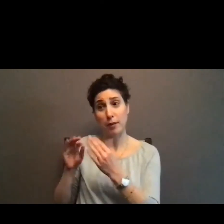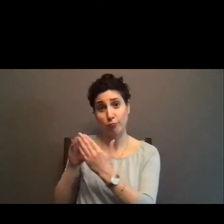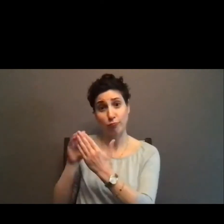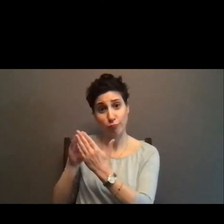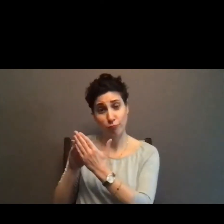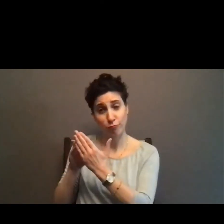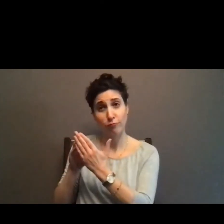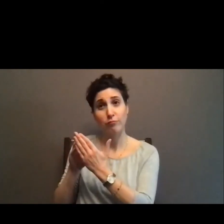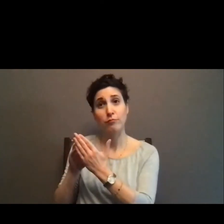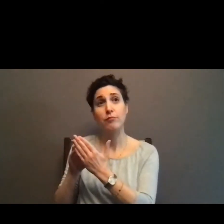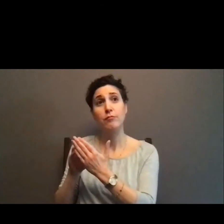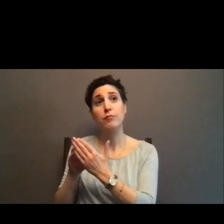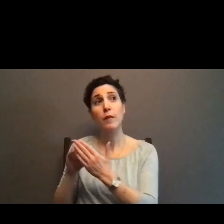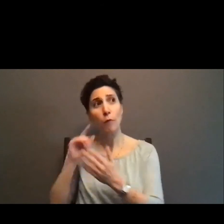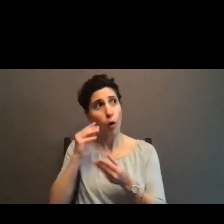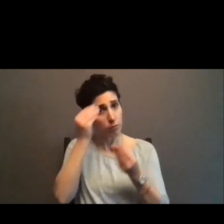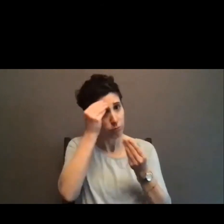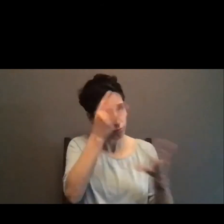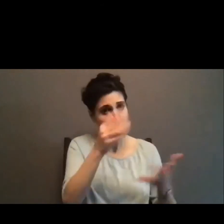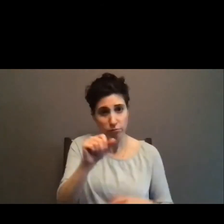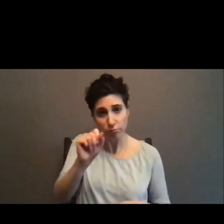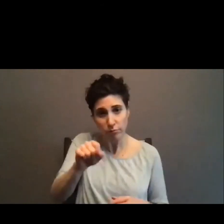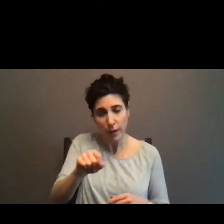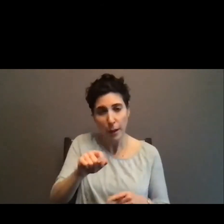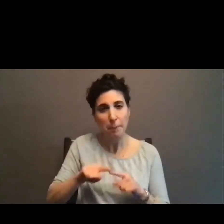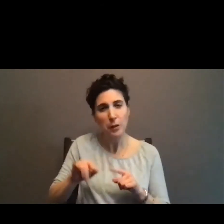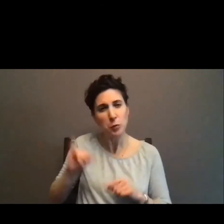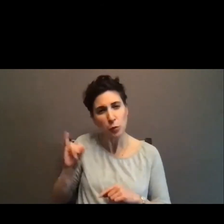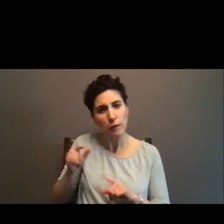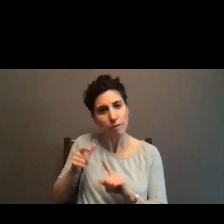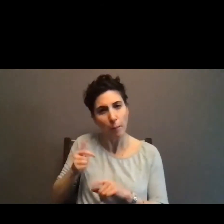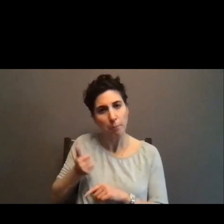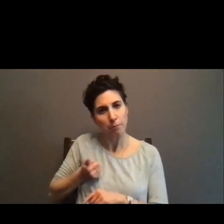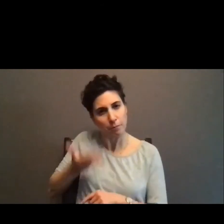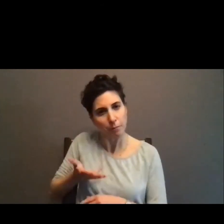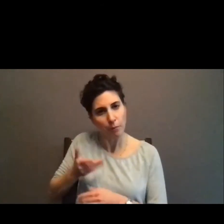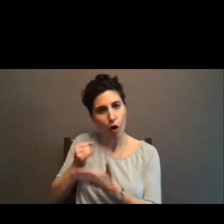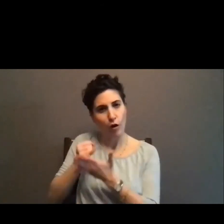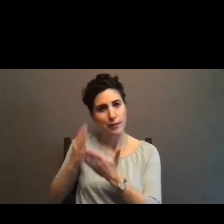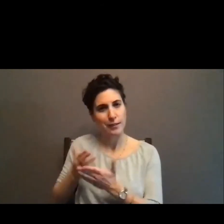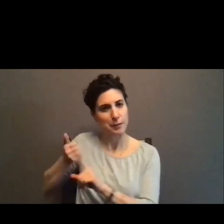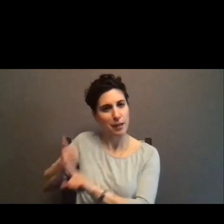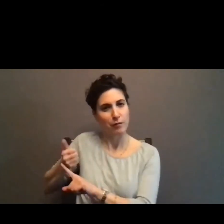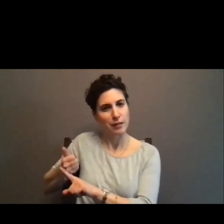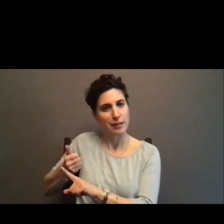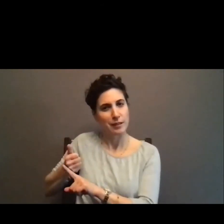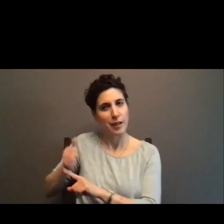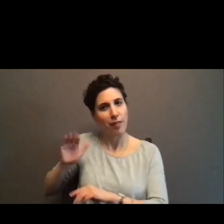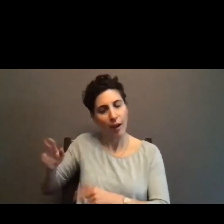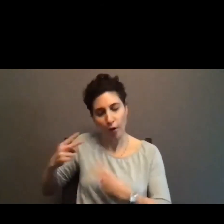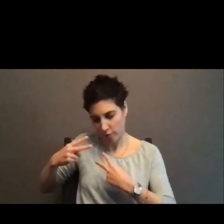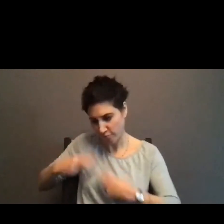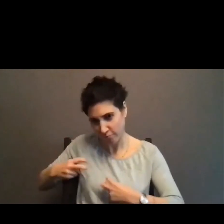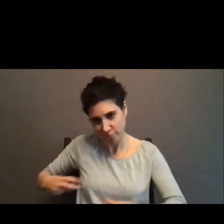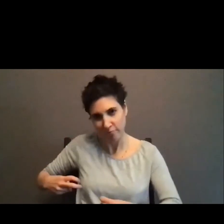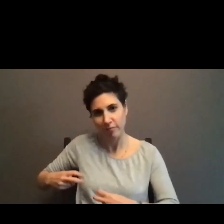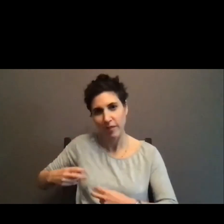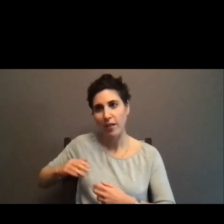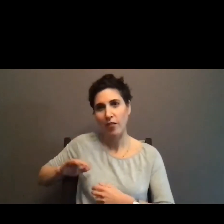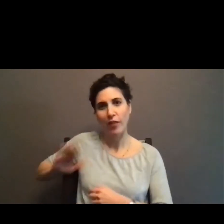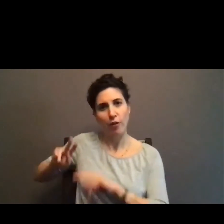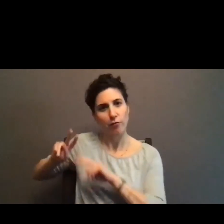feels about and sees in their exhibit or whatever the work is. Um, so